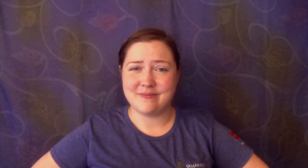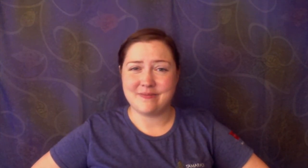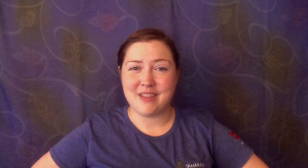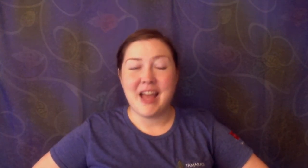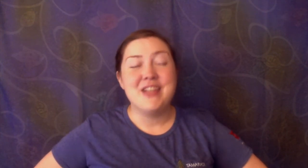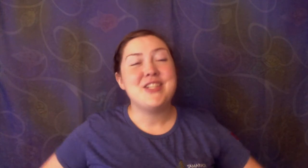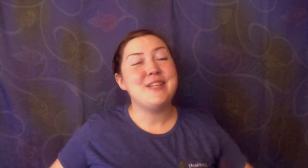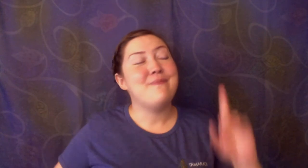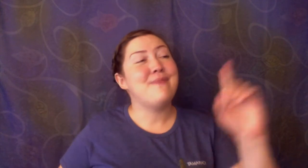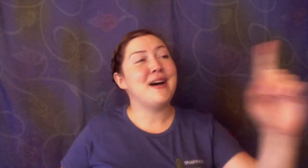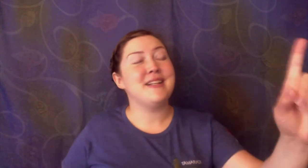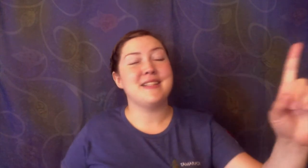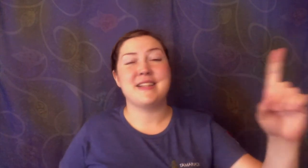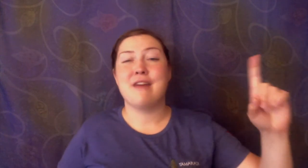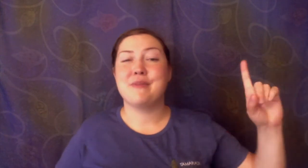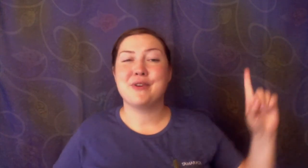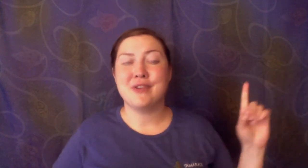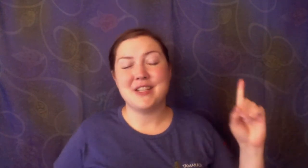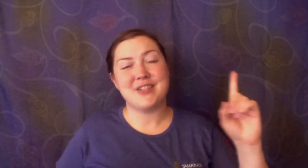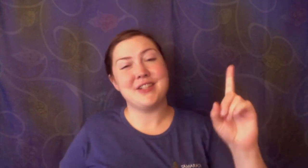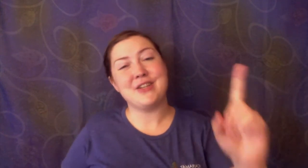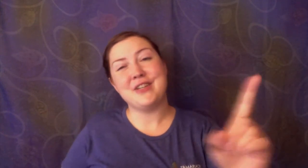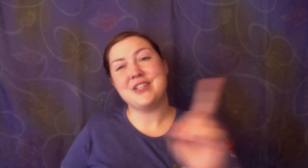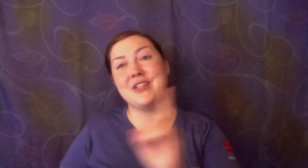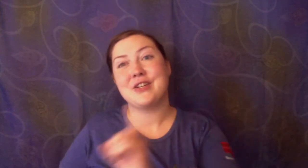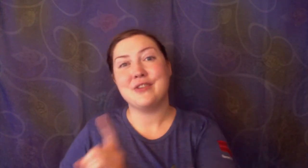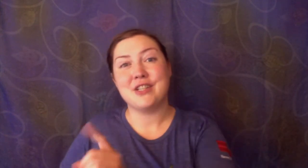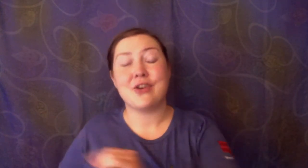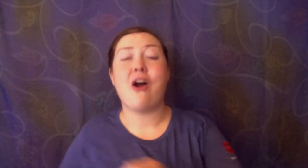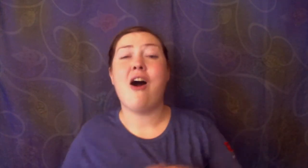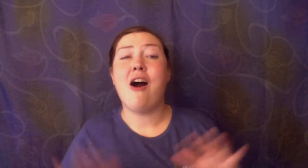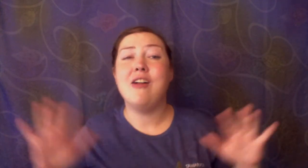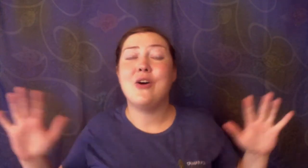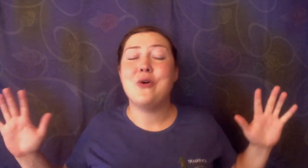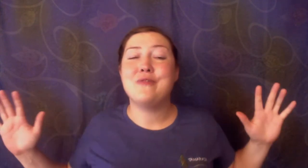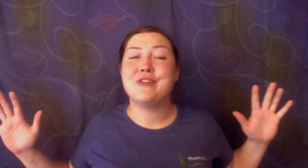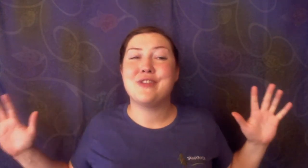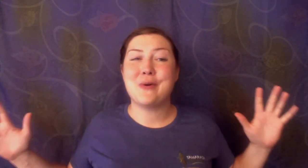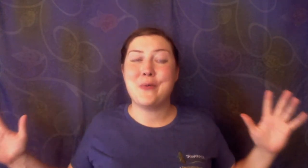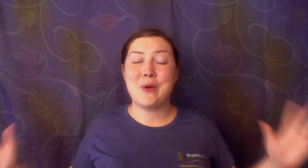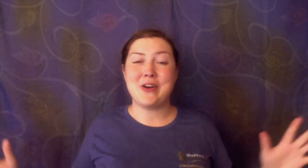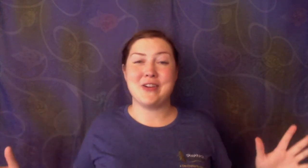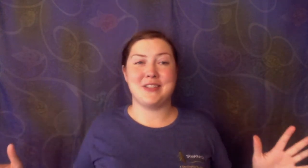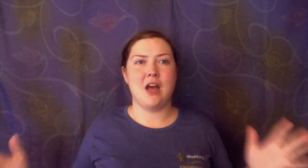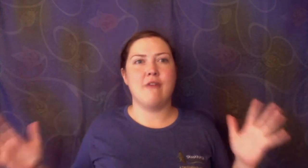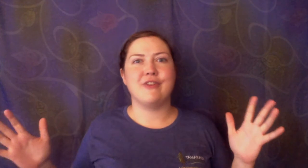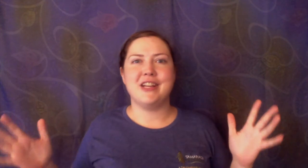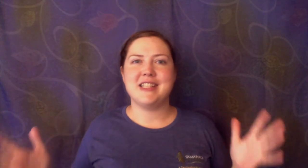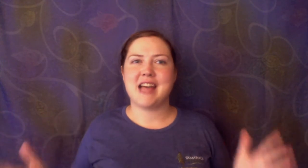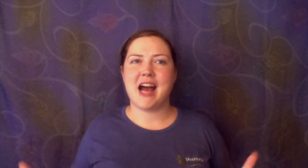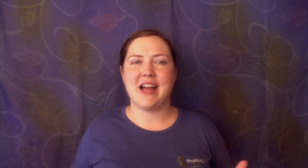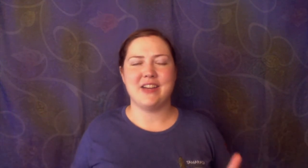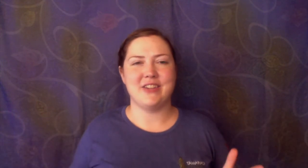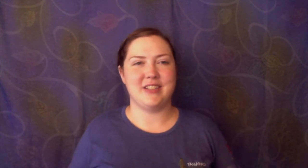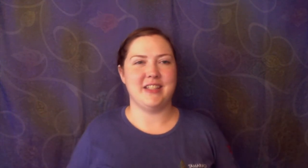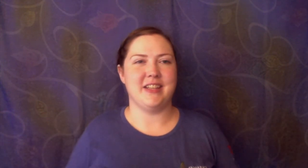She buzzed from creature to creature to creature all over the world for an entire year,